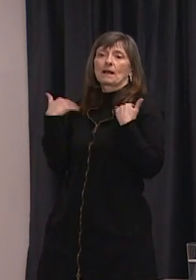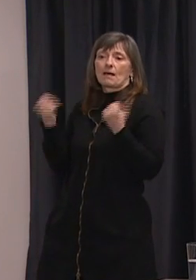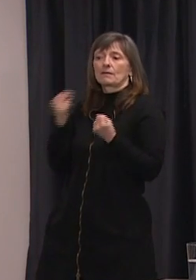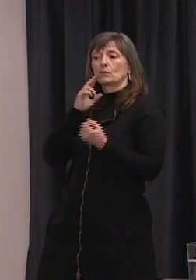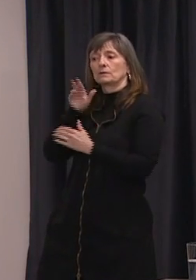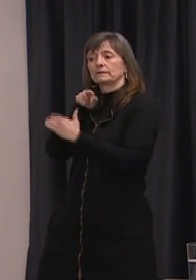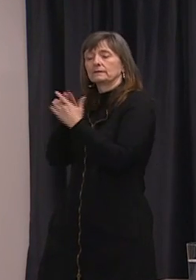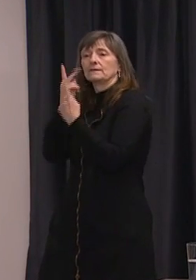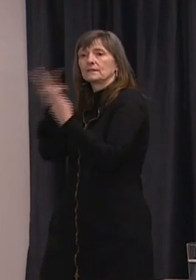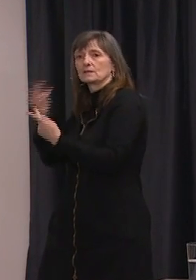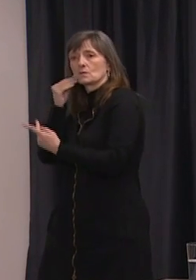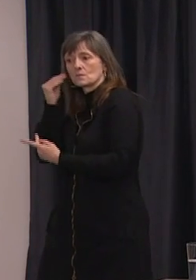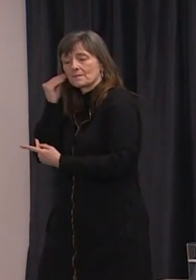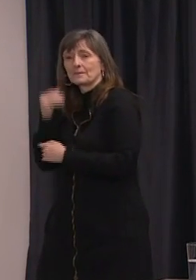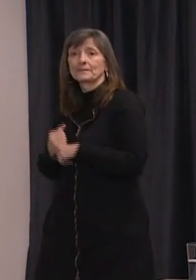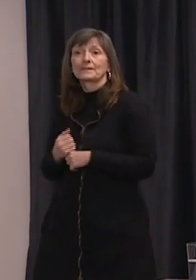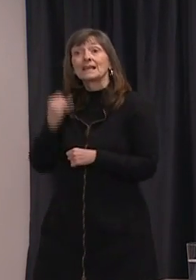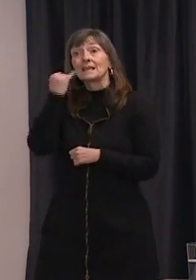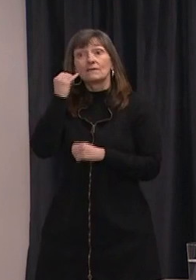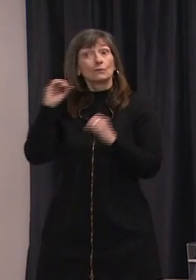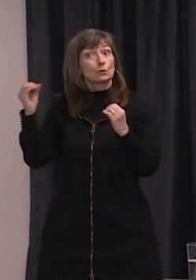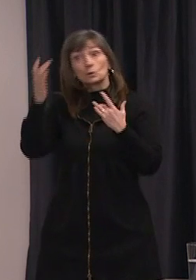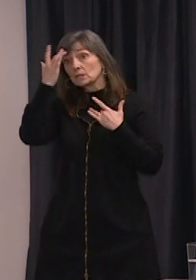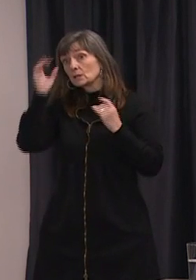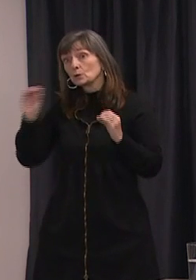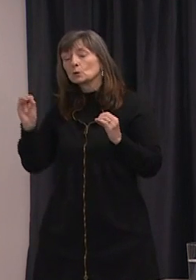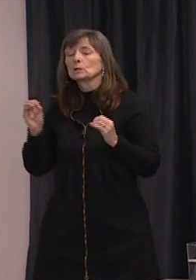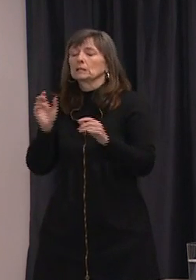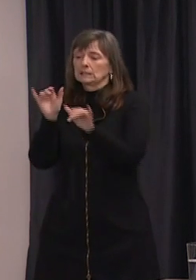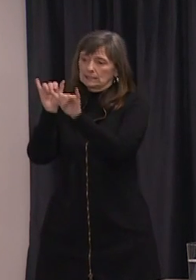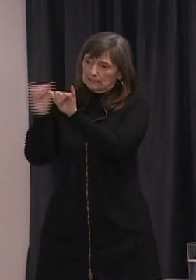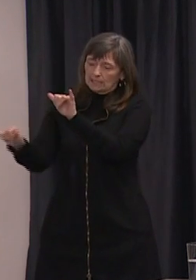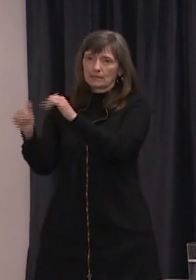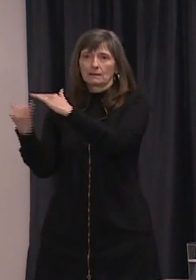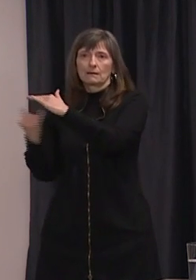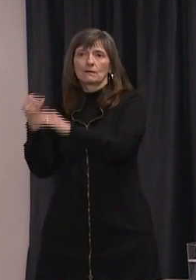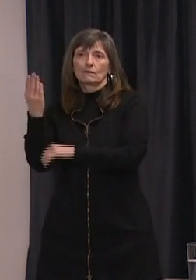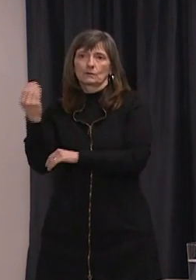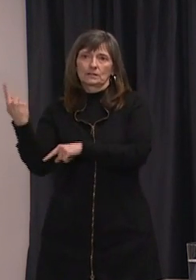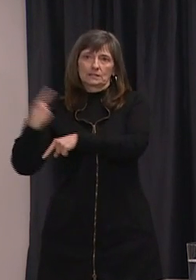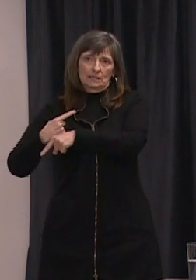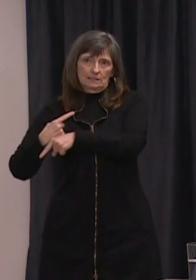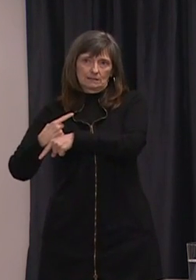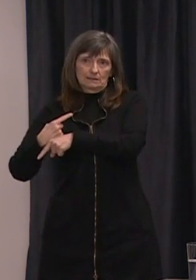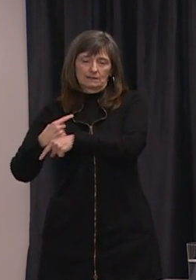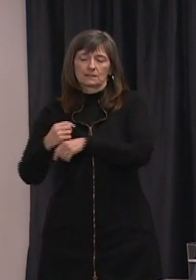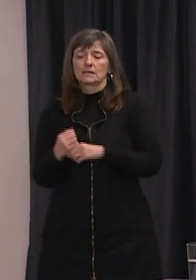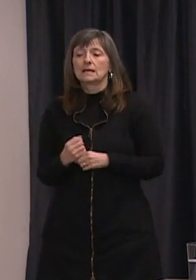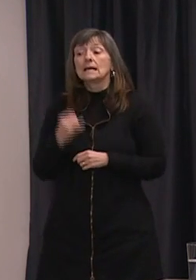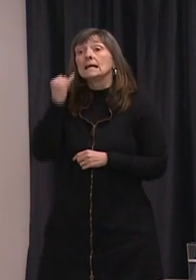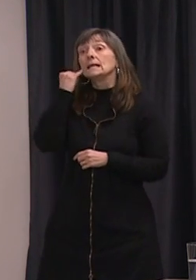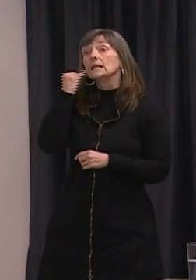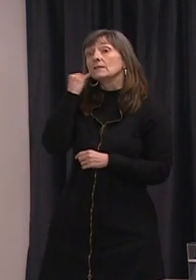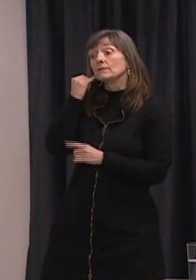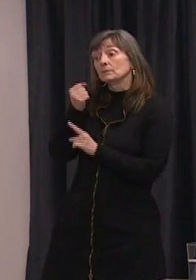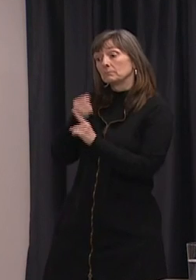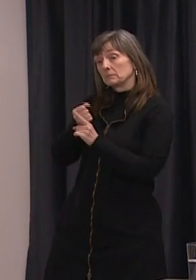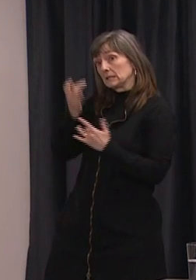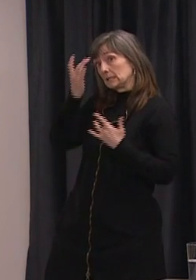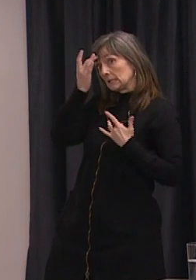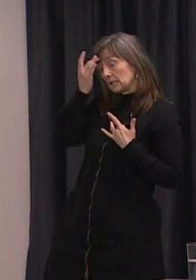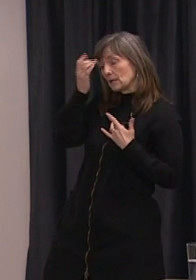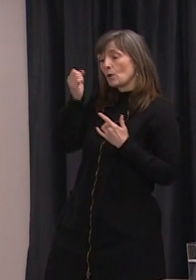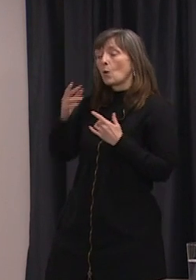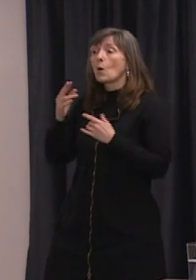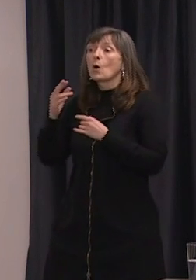need to remain isolated for 14 days after your exposure to a case of COVID-19 or after you return